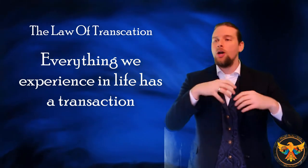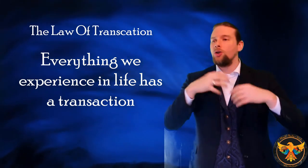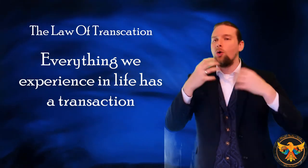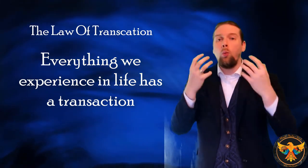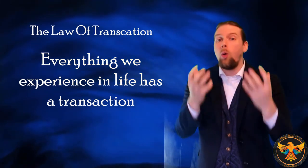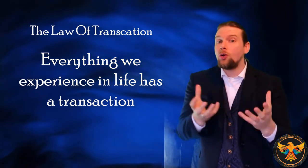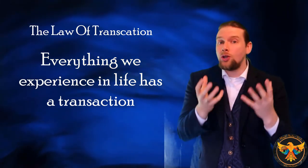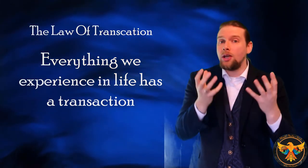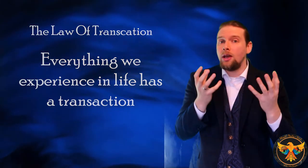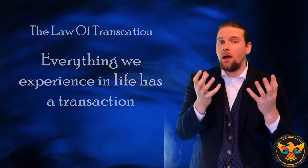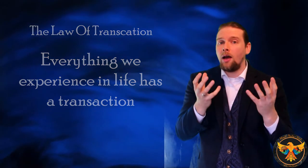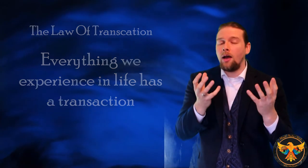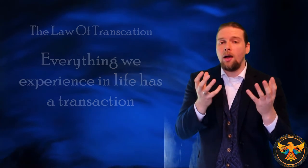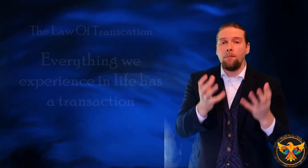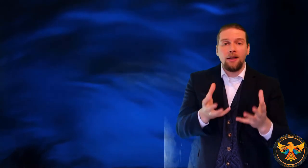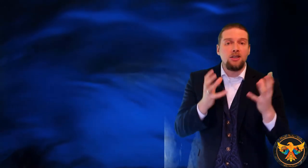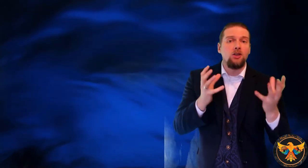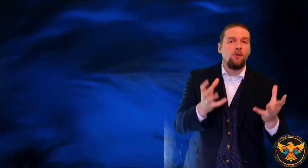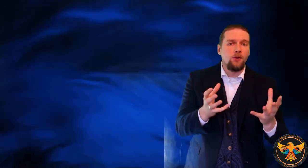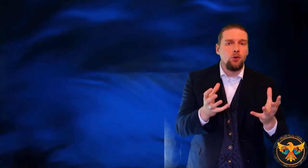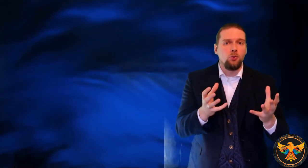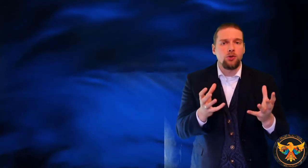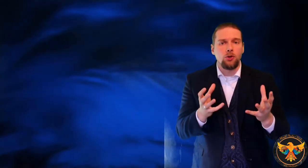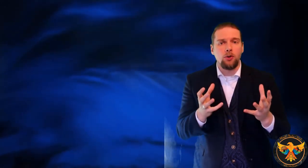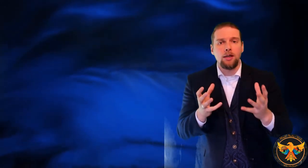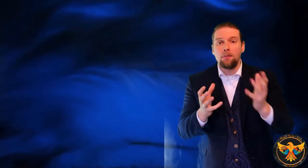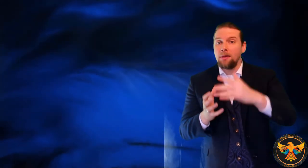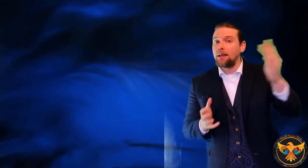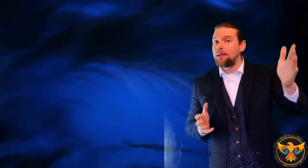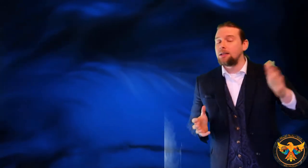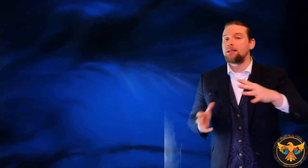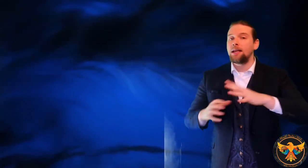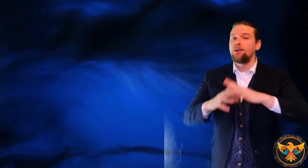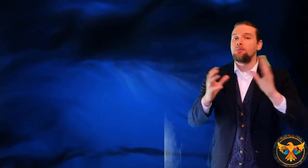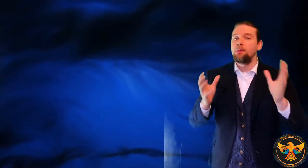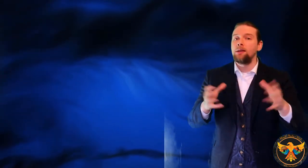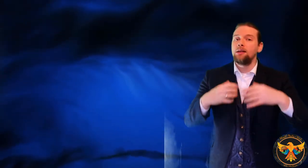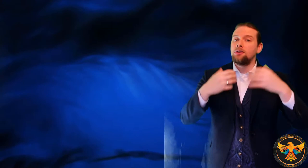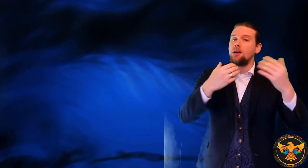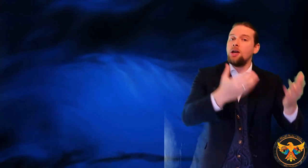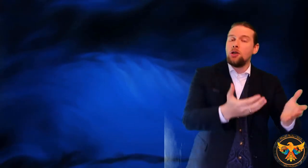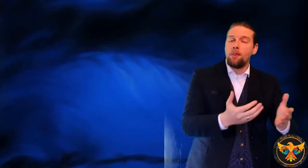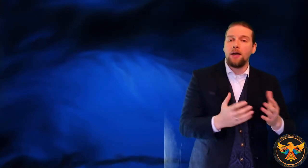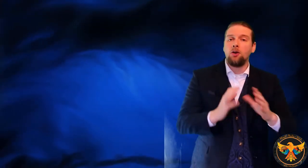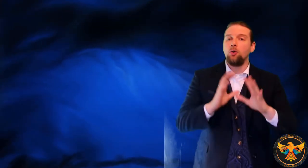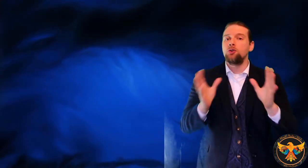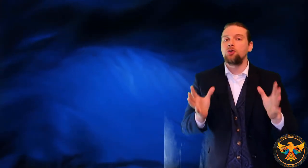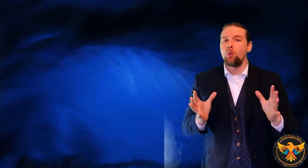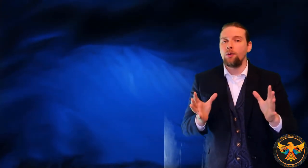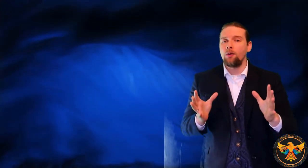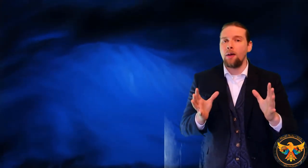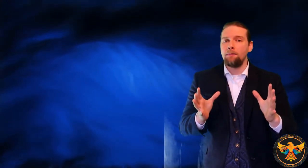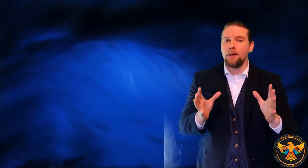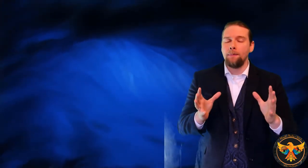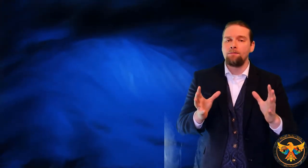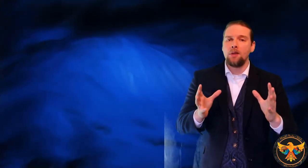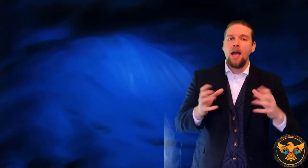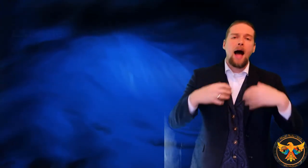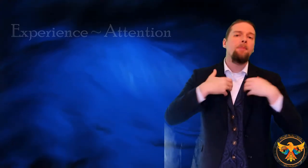watching ability, your views, okay? That may lead into sales, that may be leading to you buying courses or whatever it might be. I'm